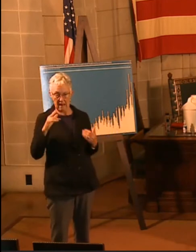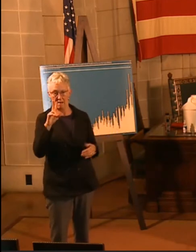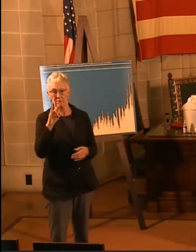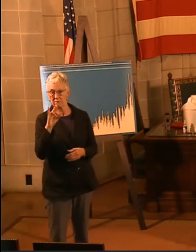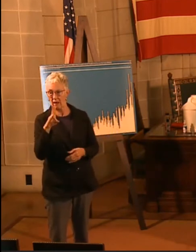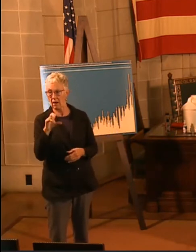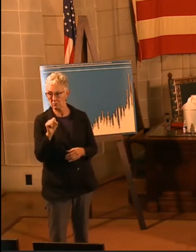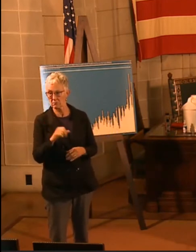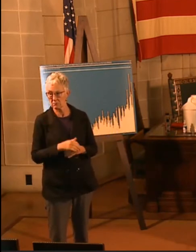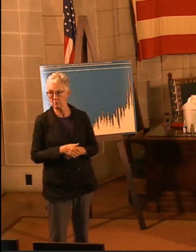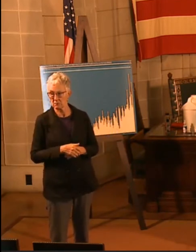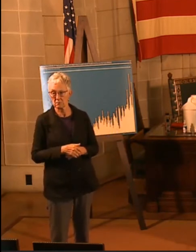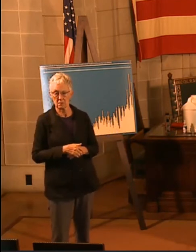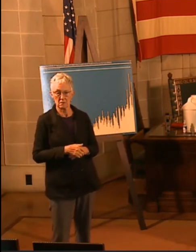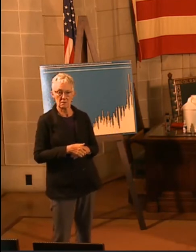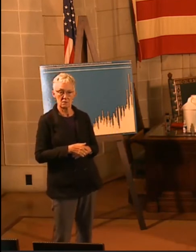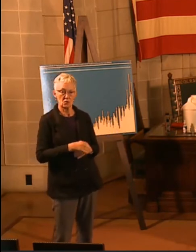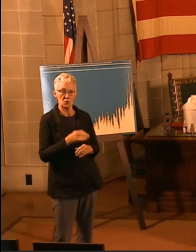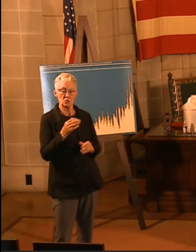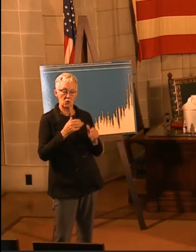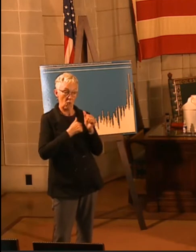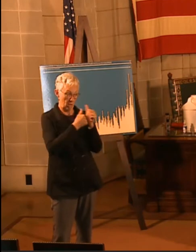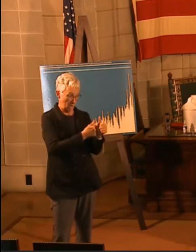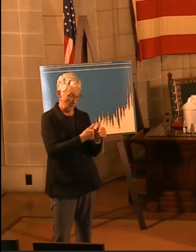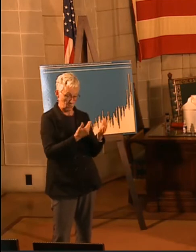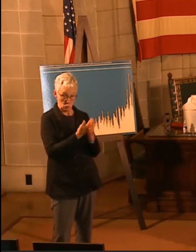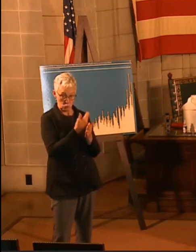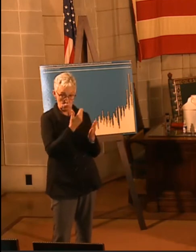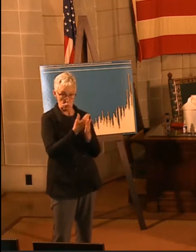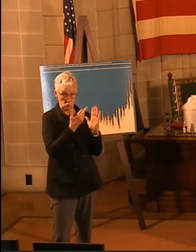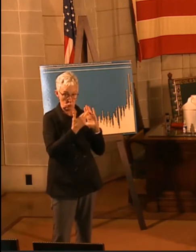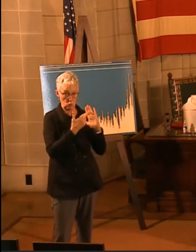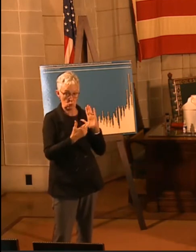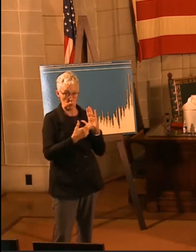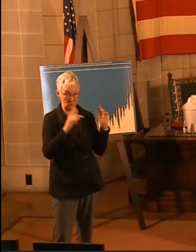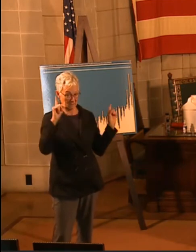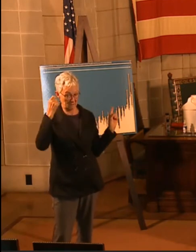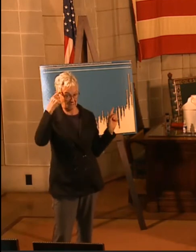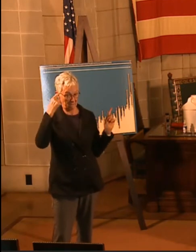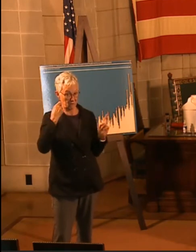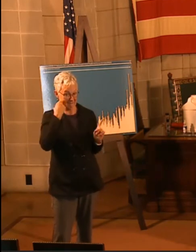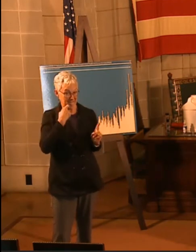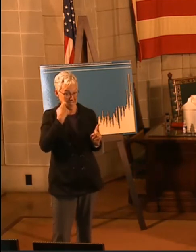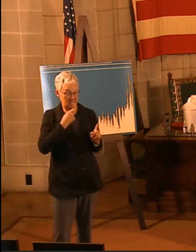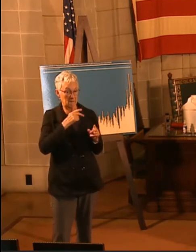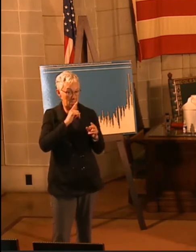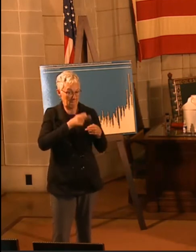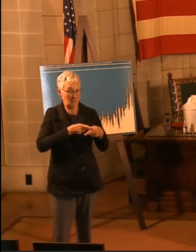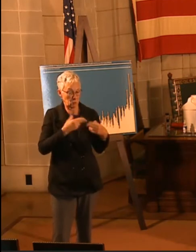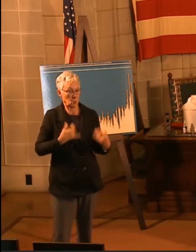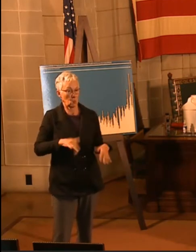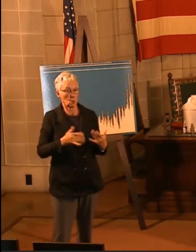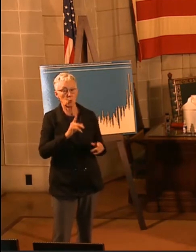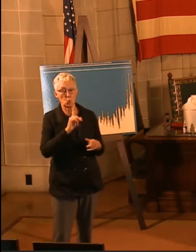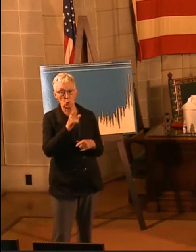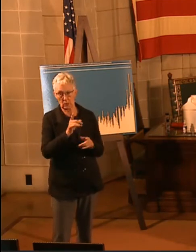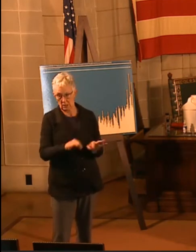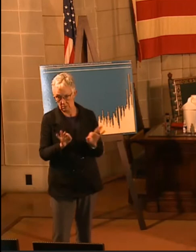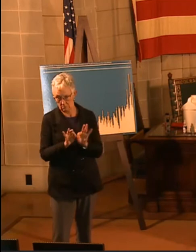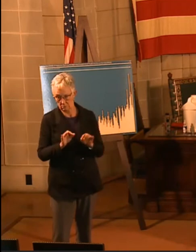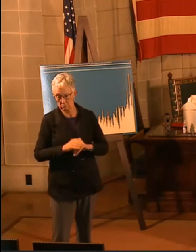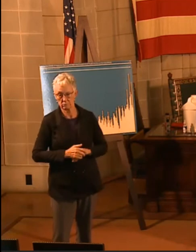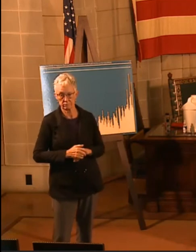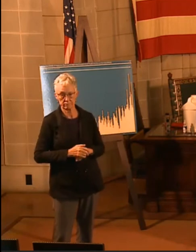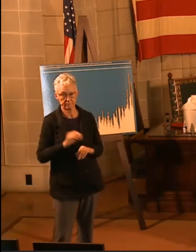all of these reasons, adhering to the rules that the governor talked about are really important. And the last thing I want to talk about is the importance of